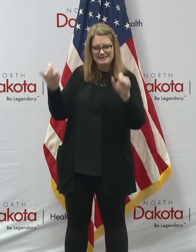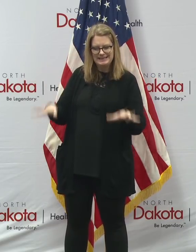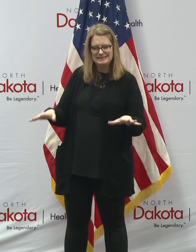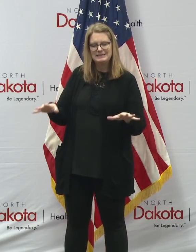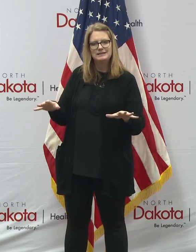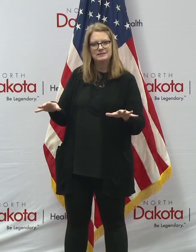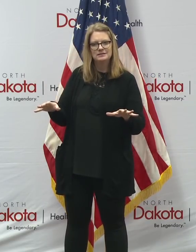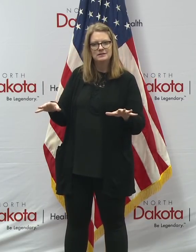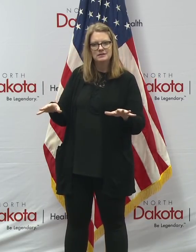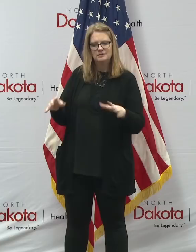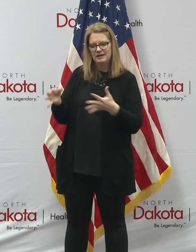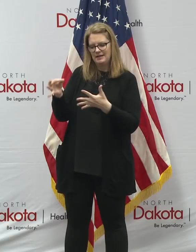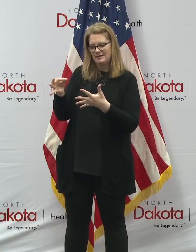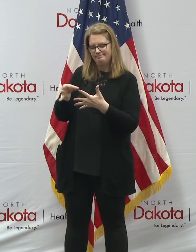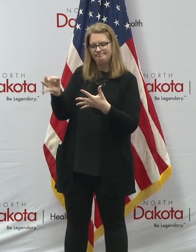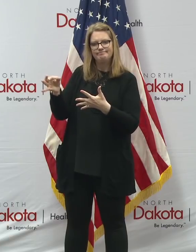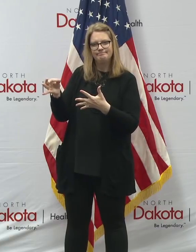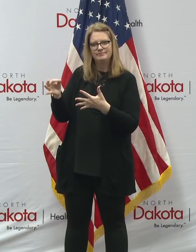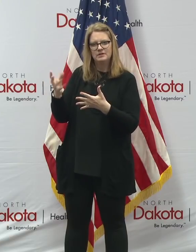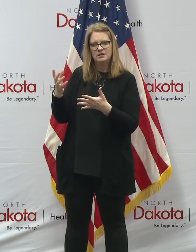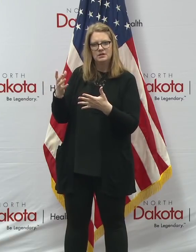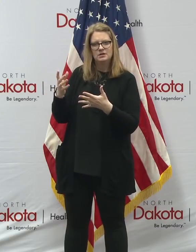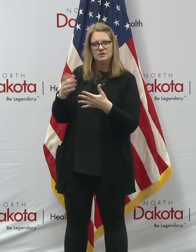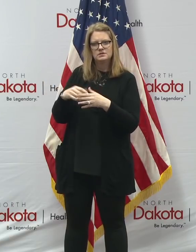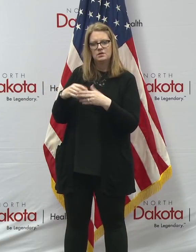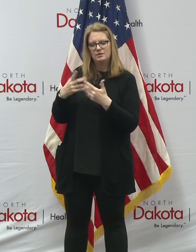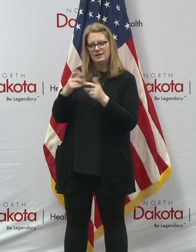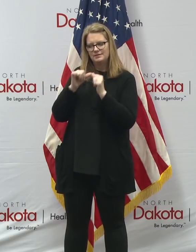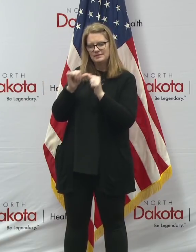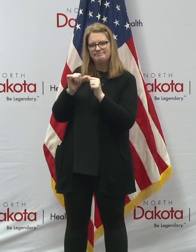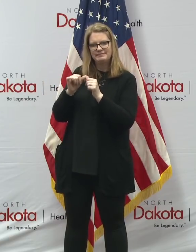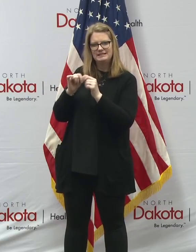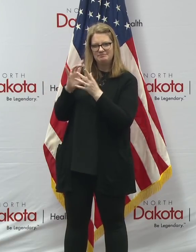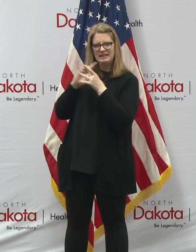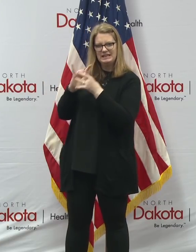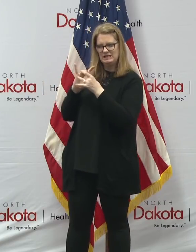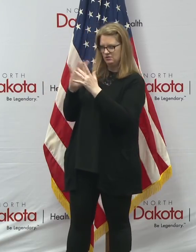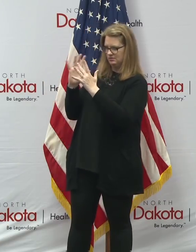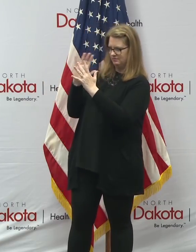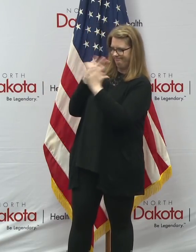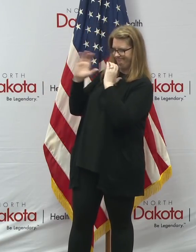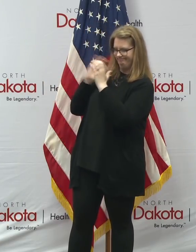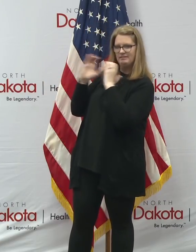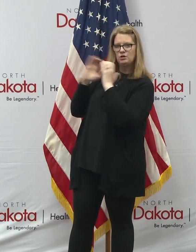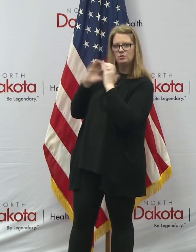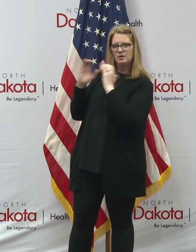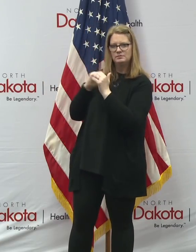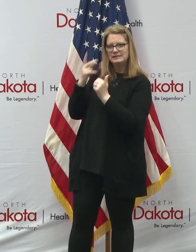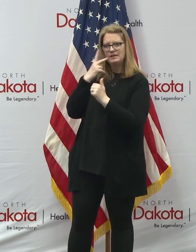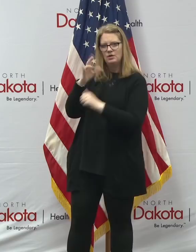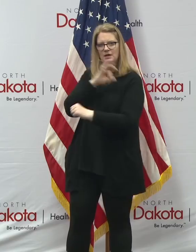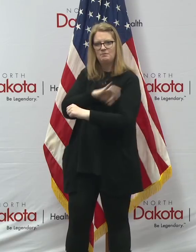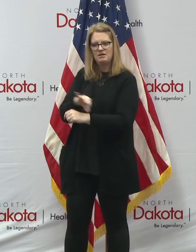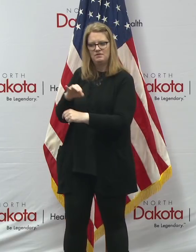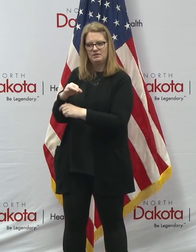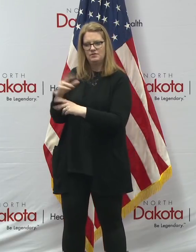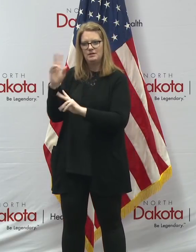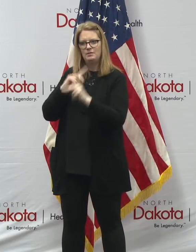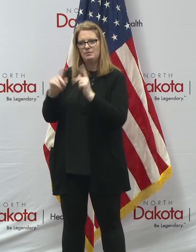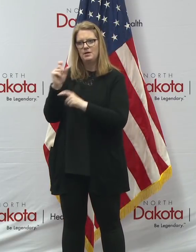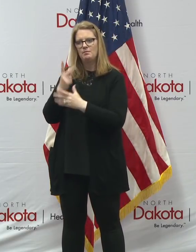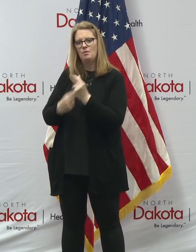And so we'll continue to stay in regular contact to see if there's ways we can work together for the benefit of the citizens of both our states